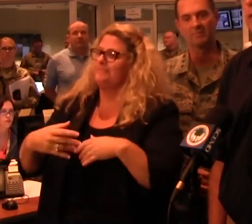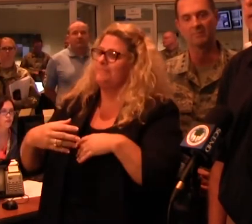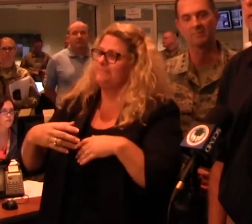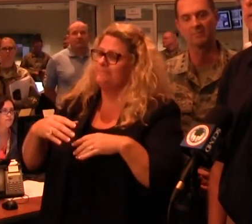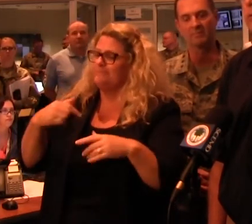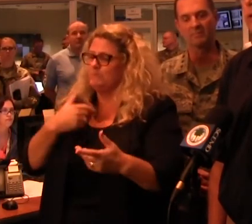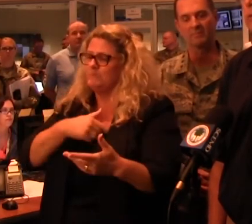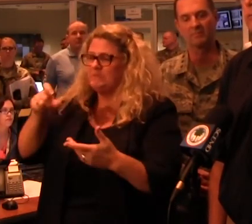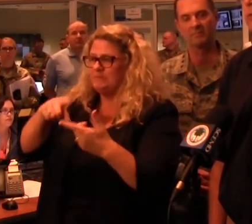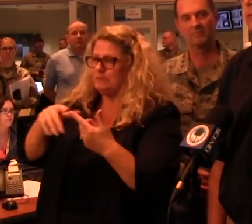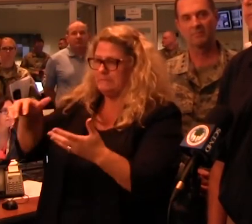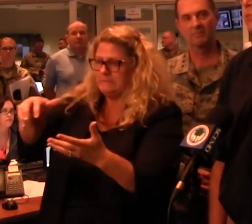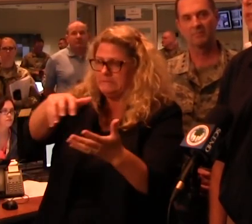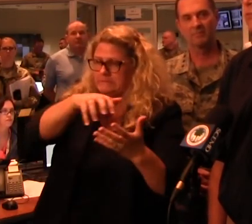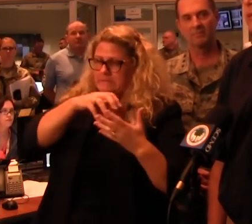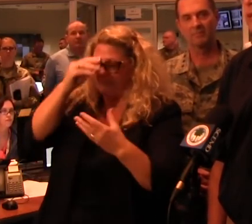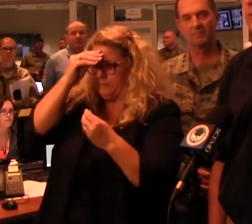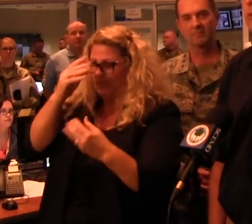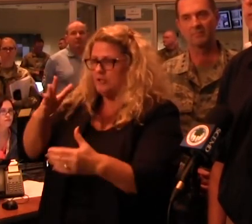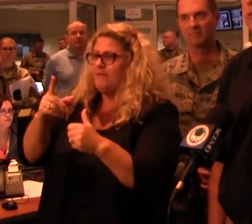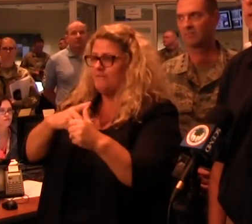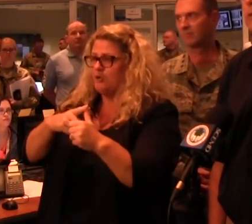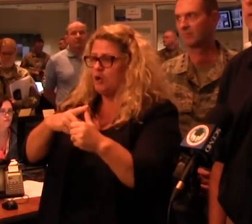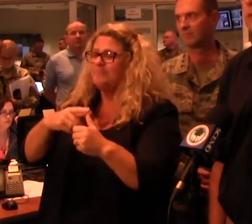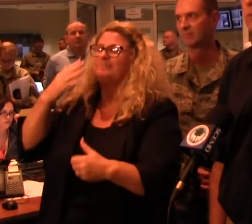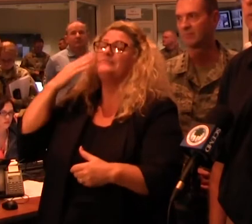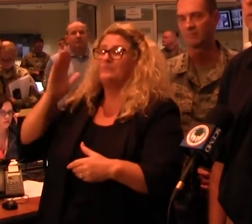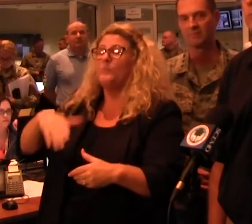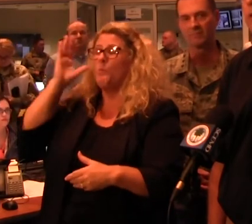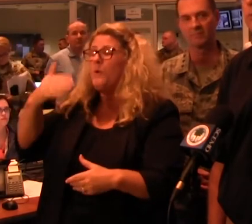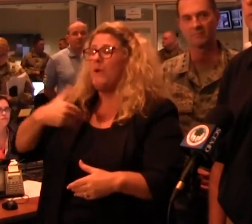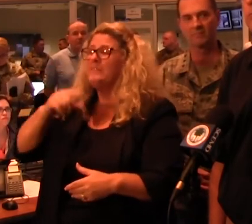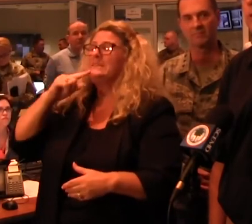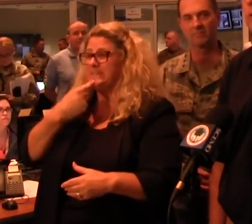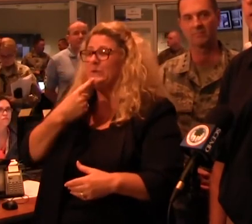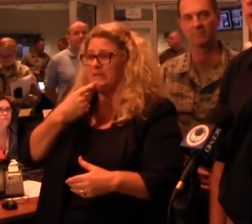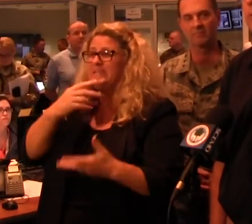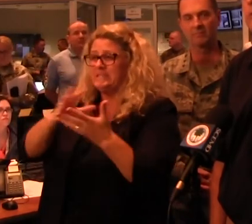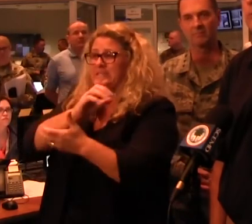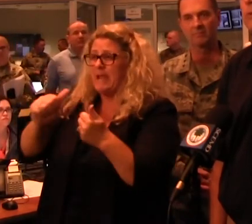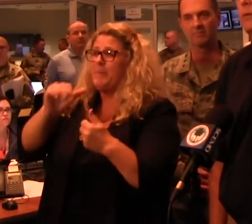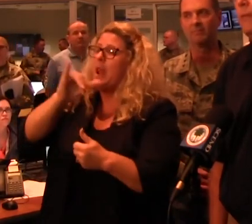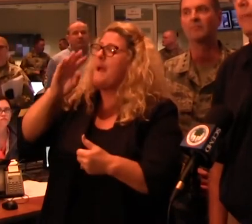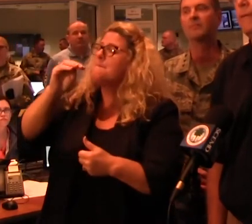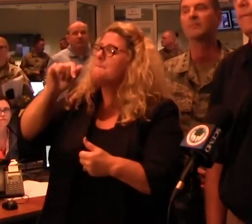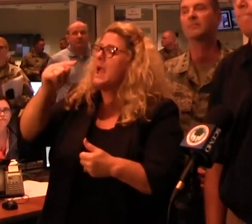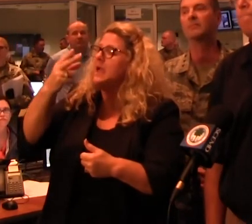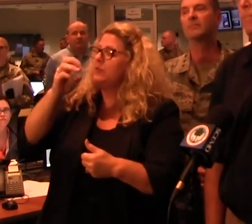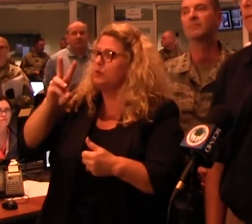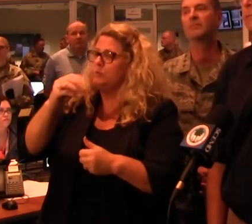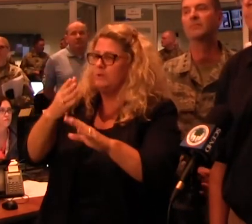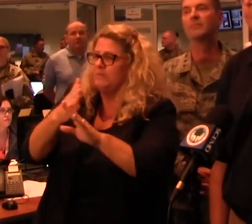And there's no doubt there will be significant damage here in South Carolina as it was during Matthew and some of the other operations. are your biggest